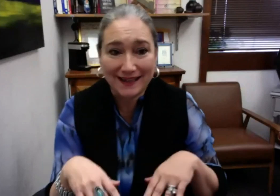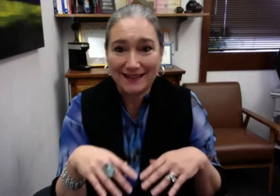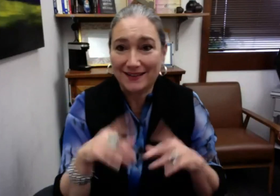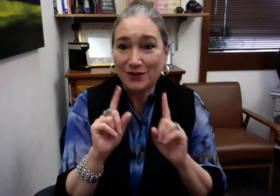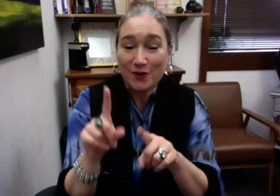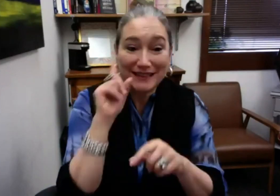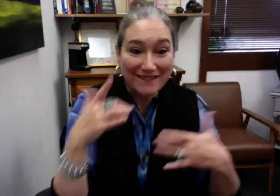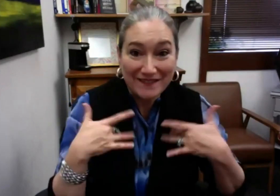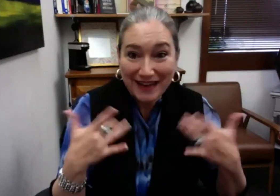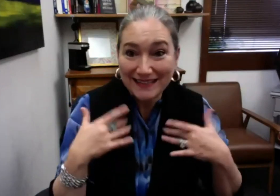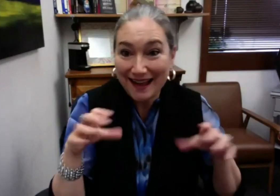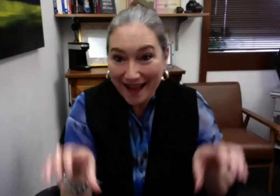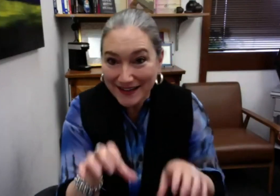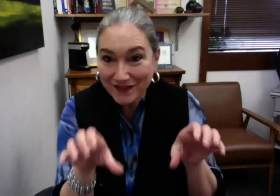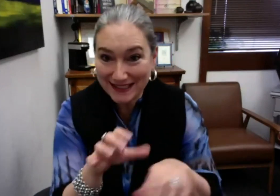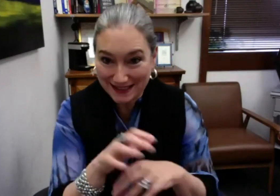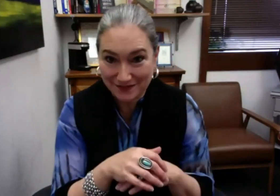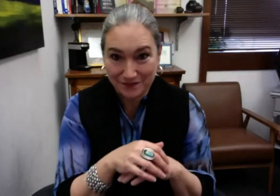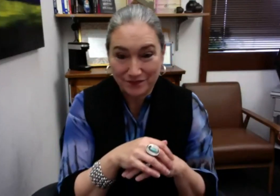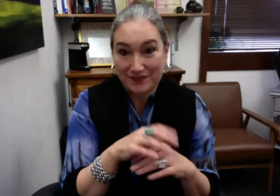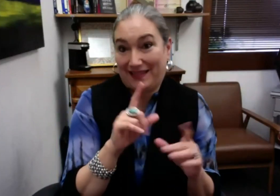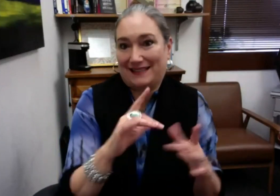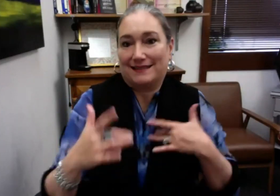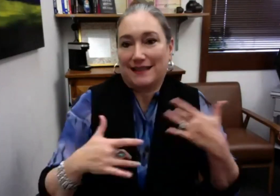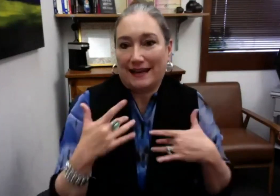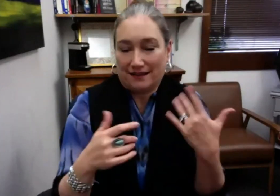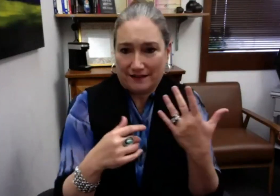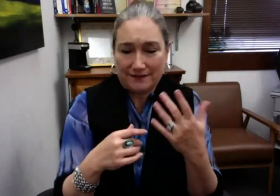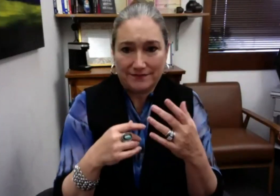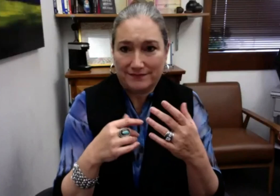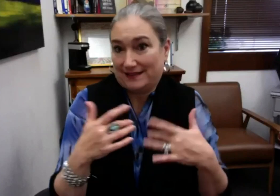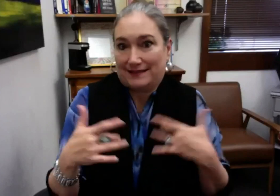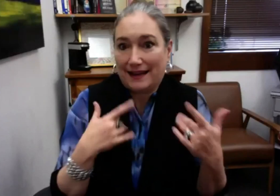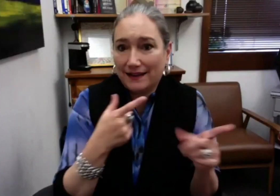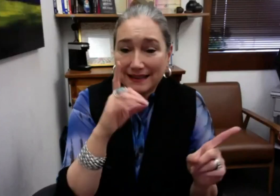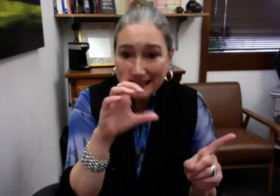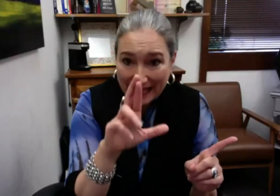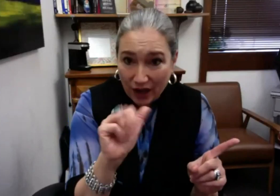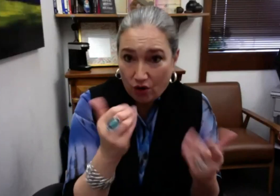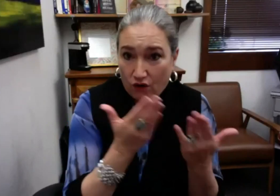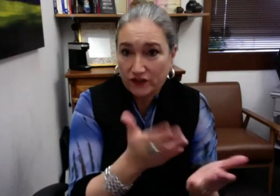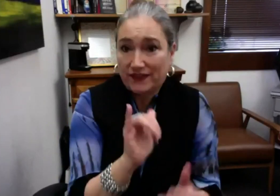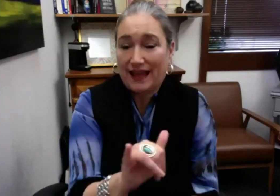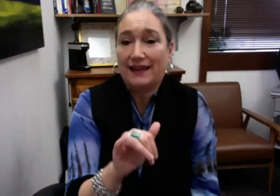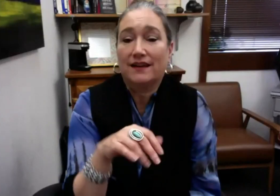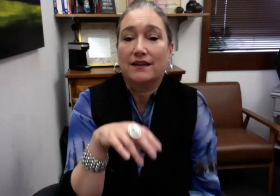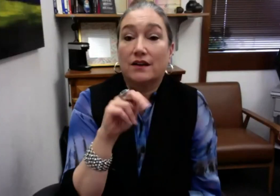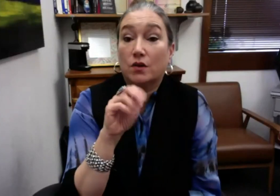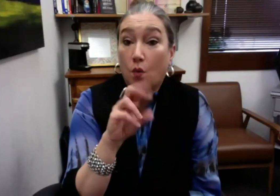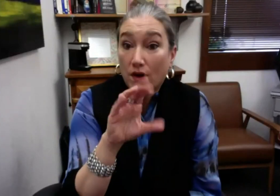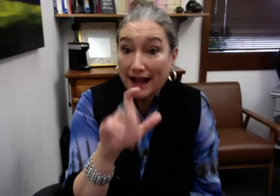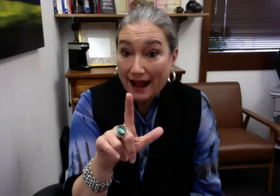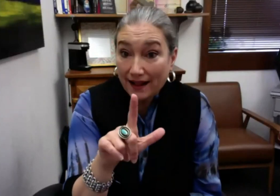for interactions with the Deaf community, going to Deaf events, and just being active. It's very exciting.